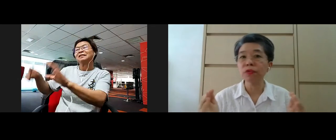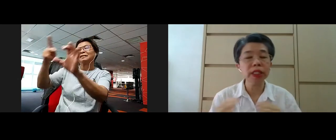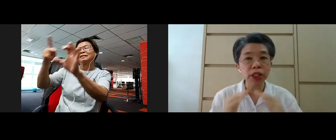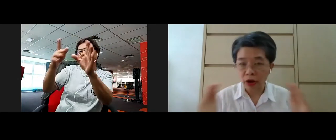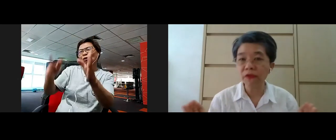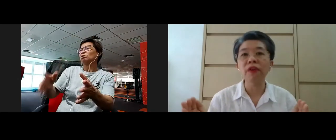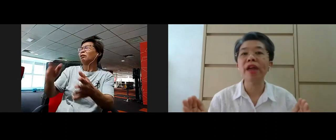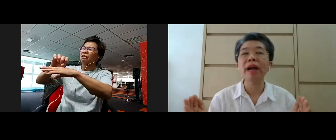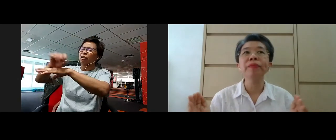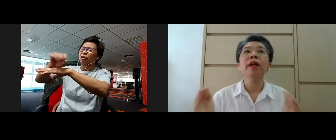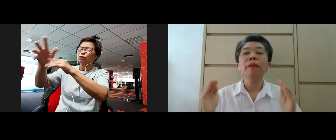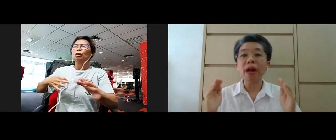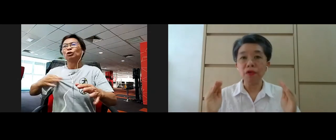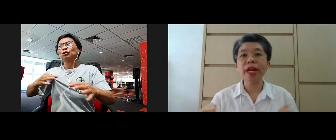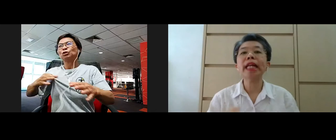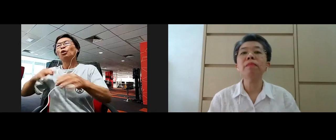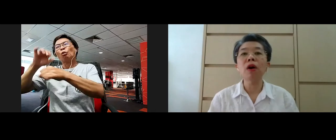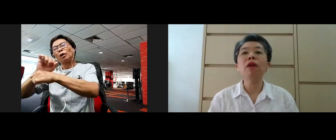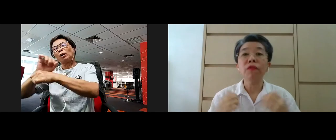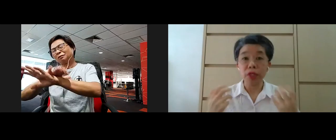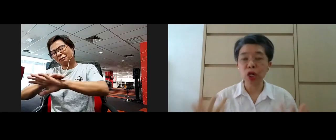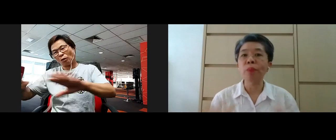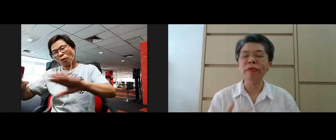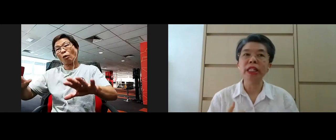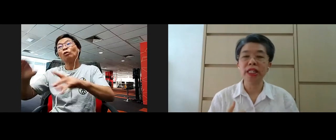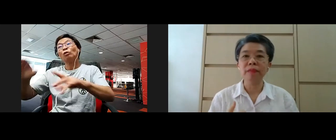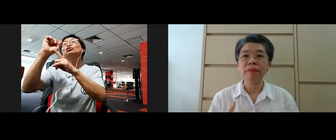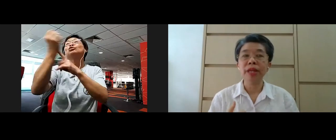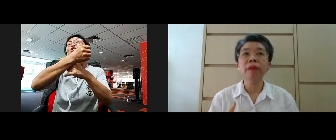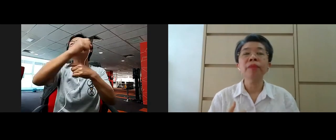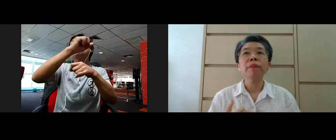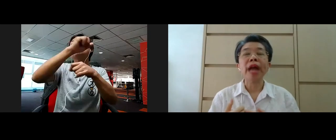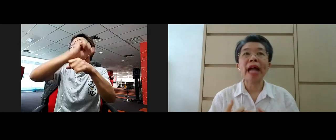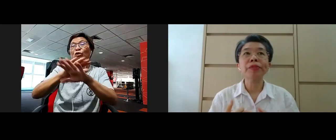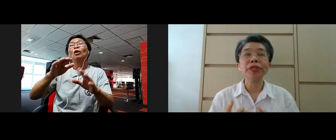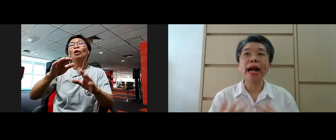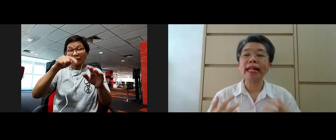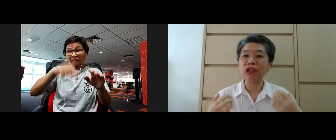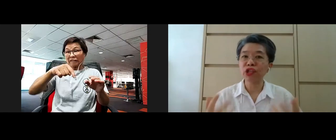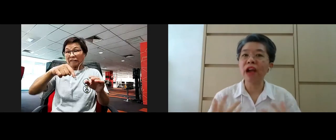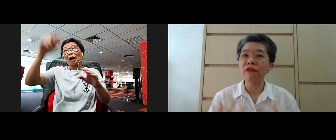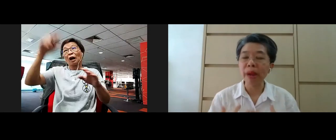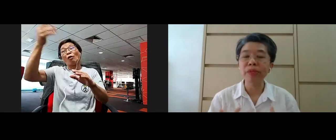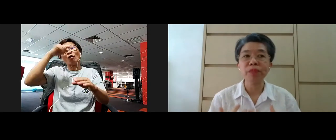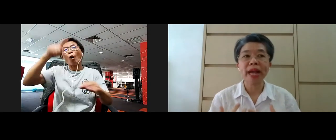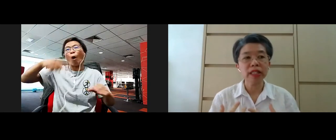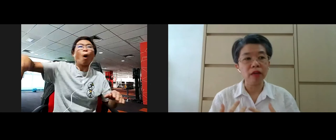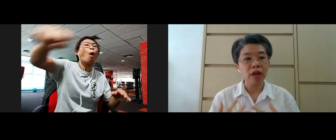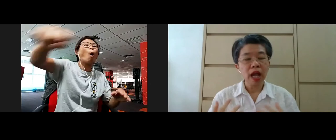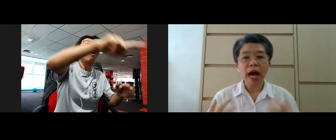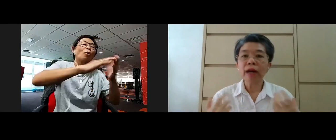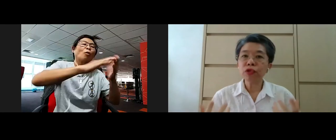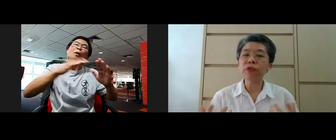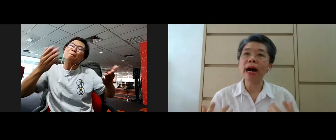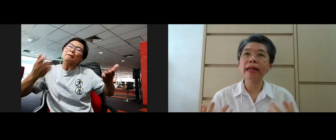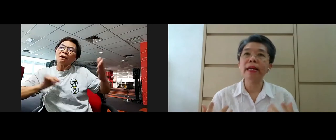counsellors, social workers, not for them, but really more for the community, yeah? perhaps I can share from my perspective.